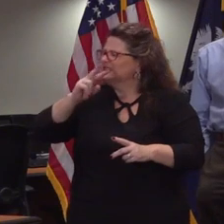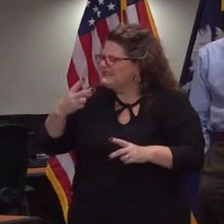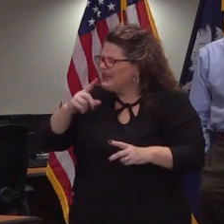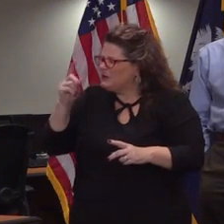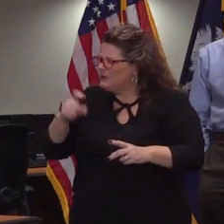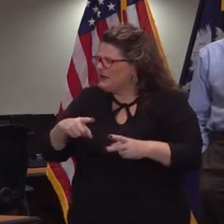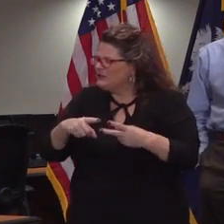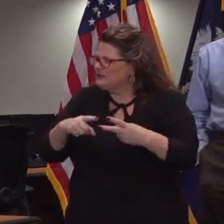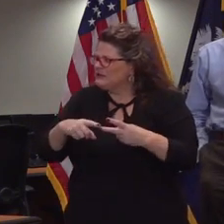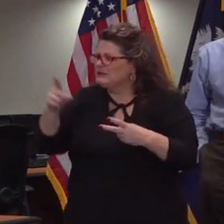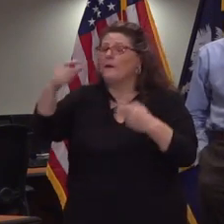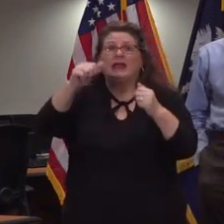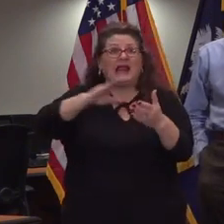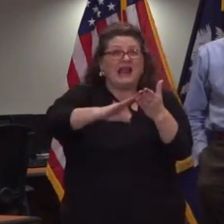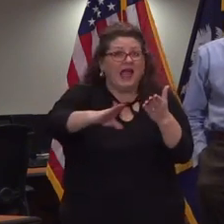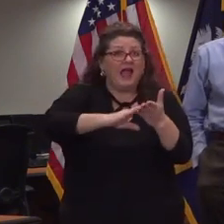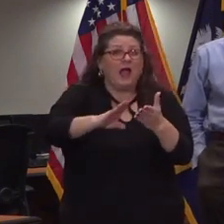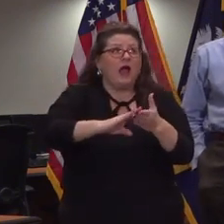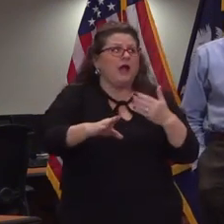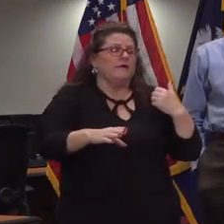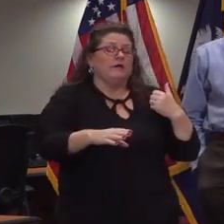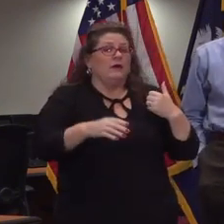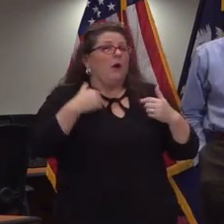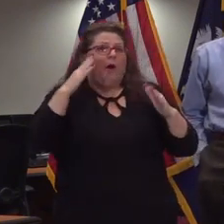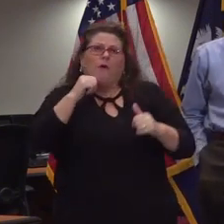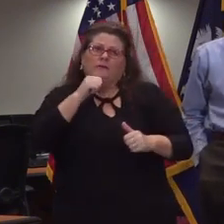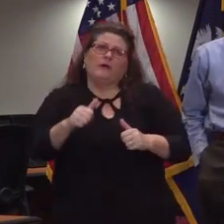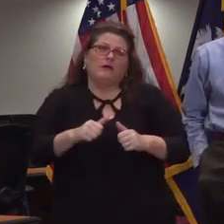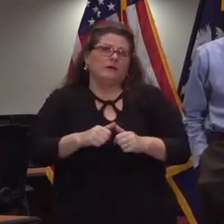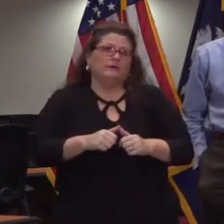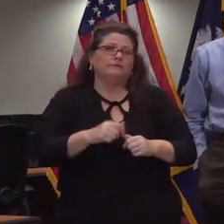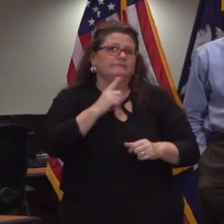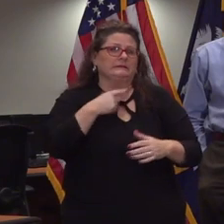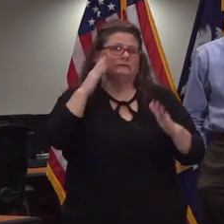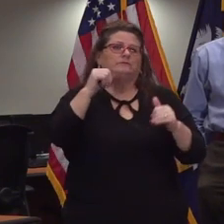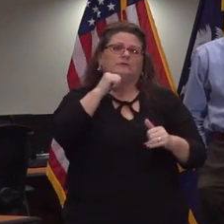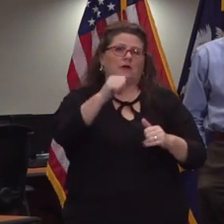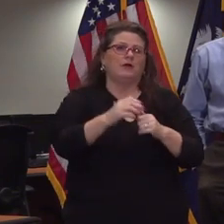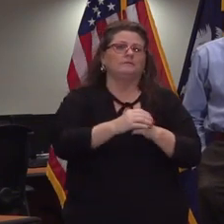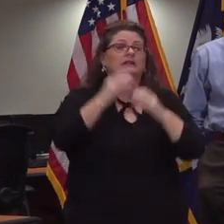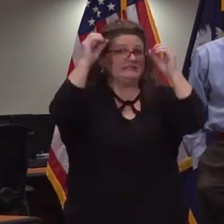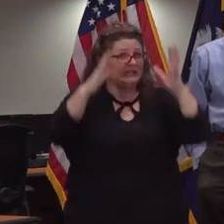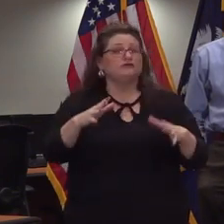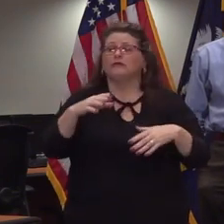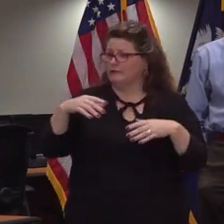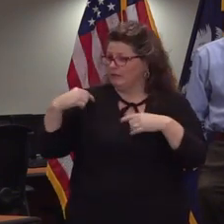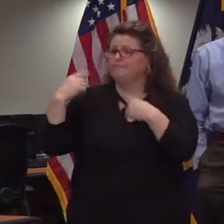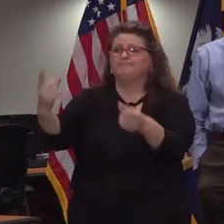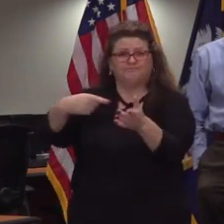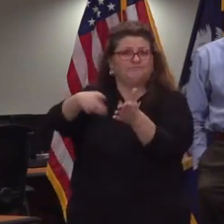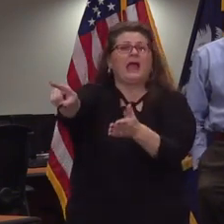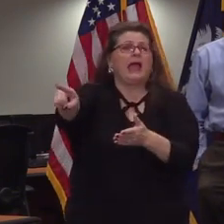question you should expect any layoffs to hopefully you know hopefully not uh our teachers have been paid uh